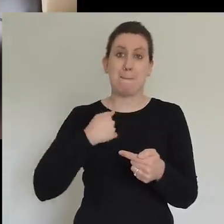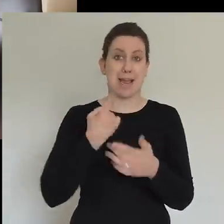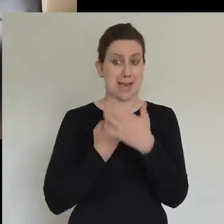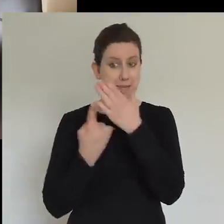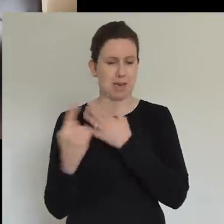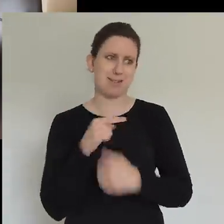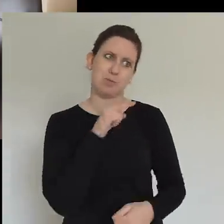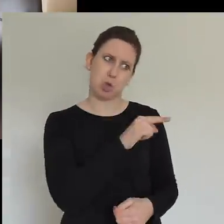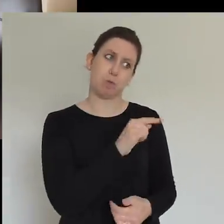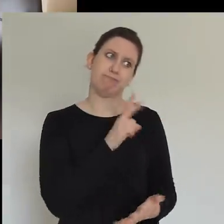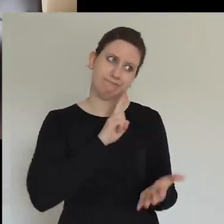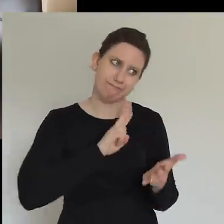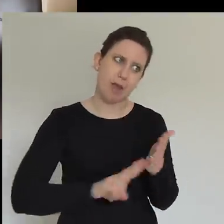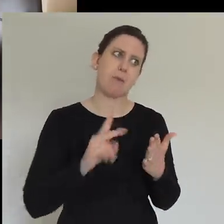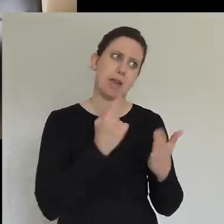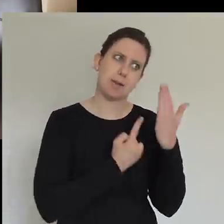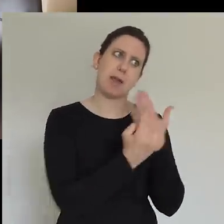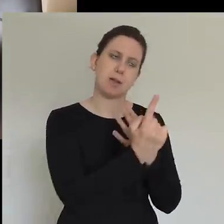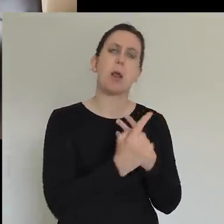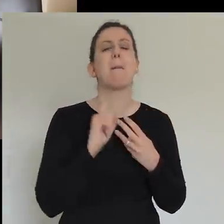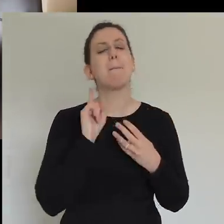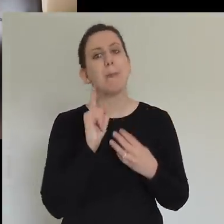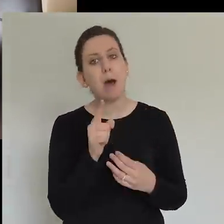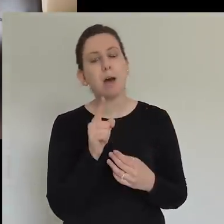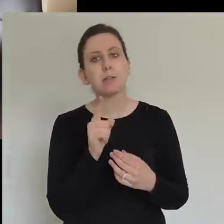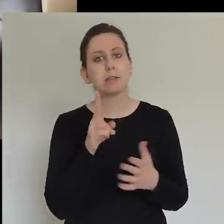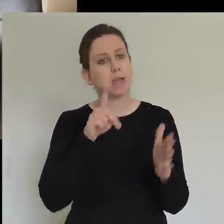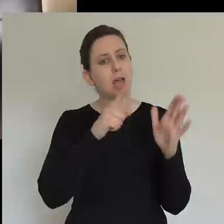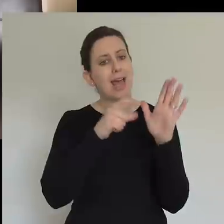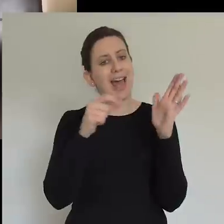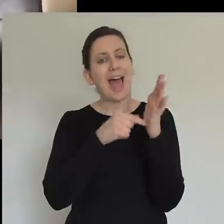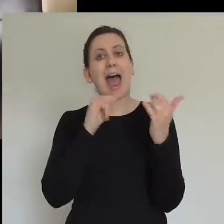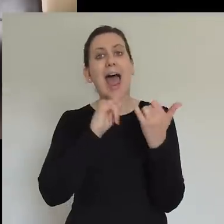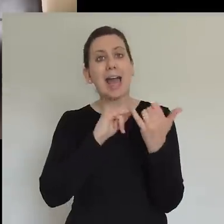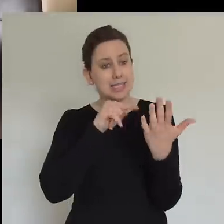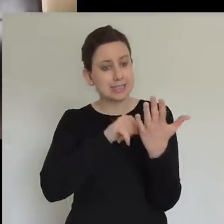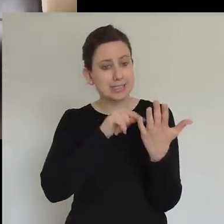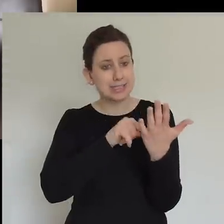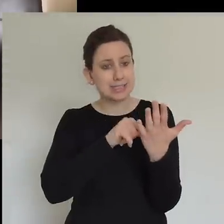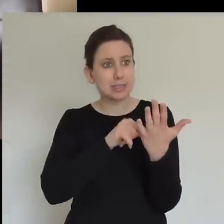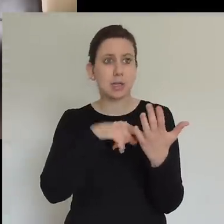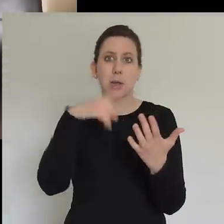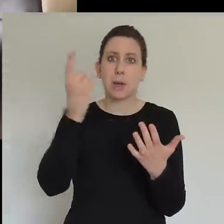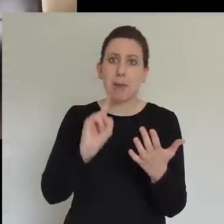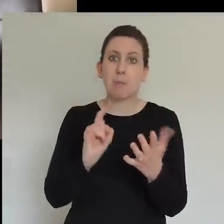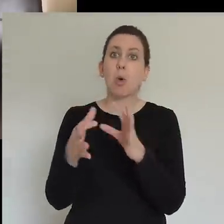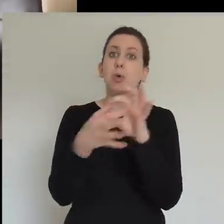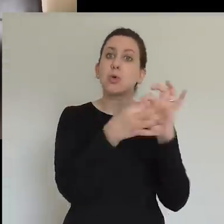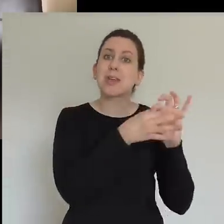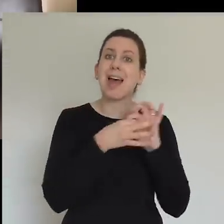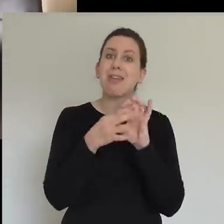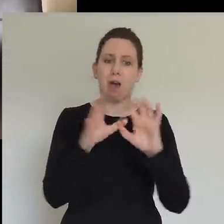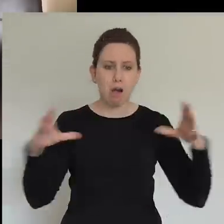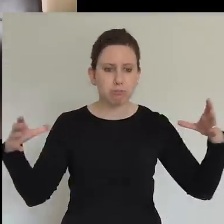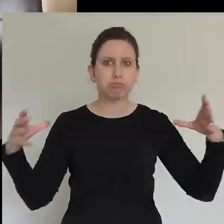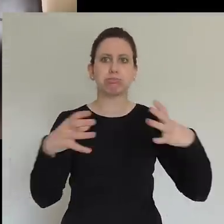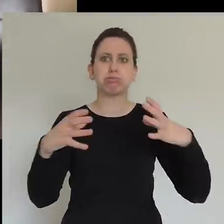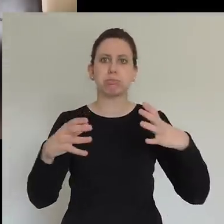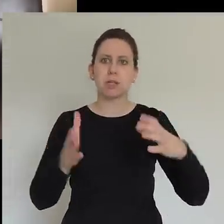But actually, in Acts, people go together. And we need to start going more together. There should be no such thing as a lonely Christian, or an